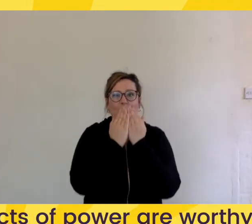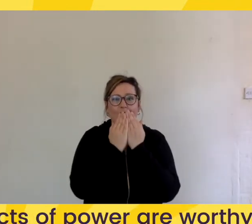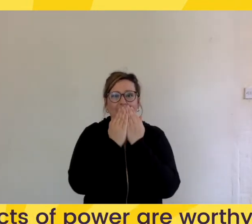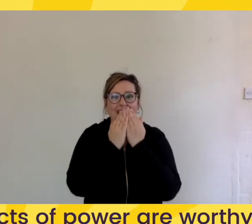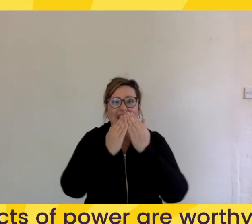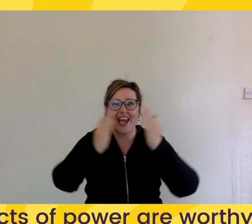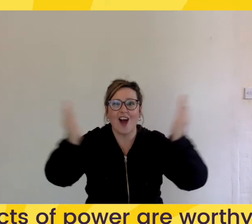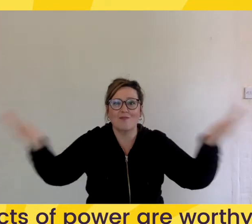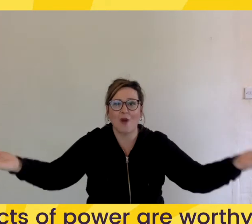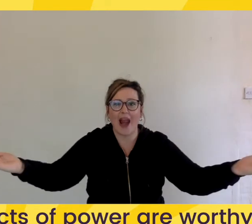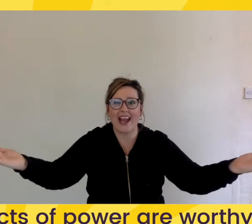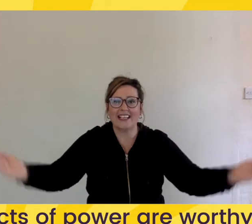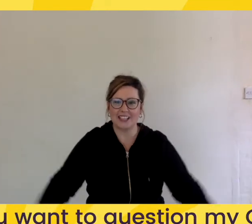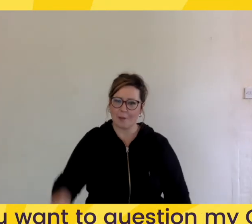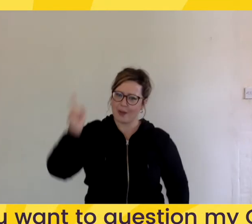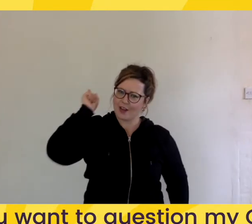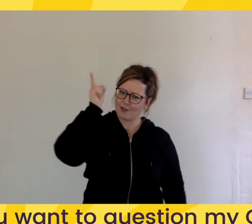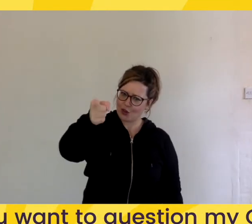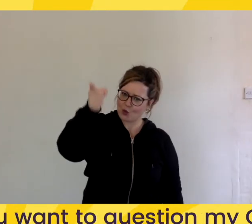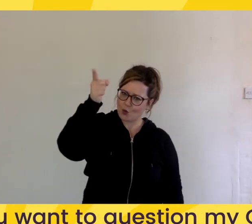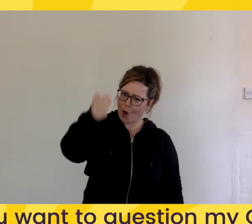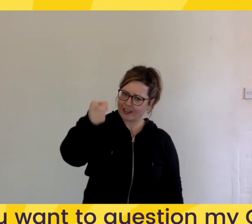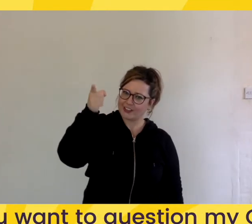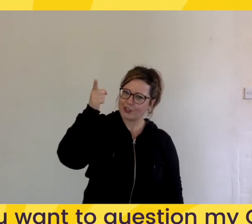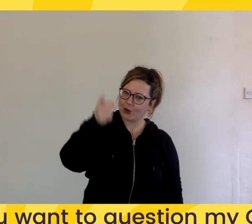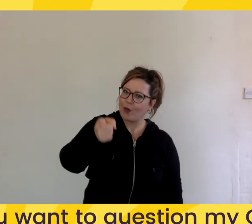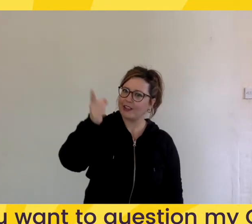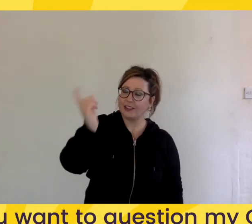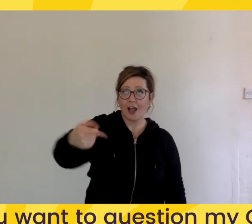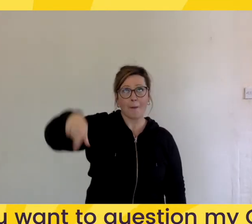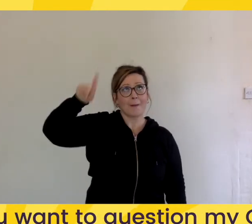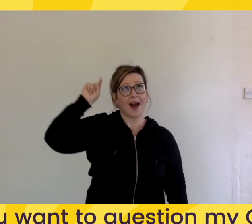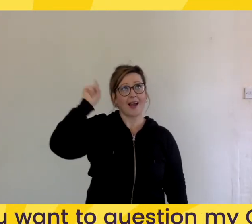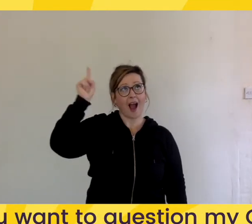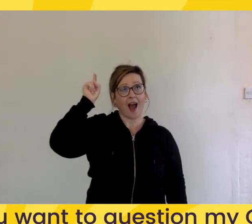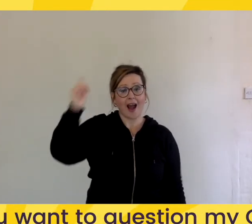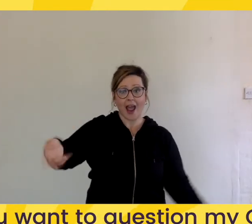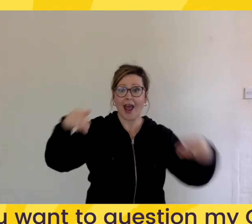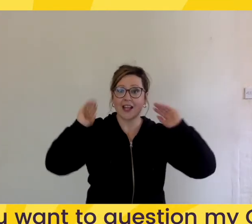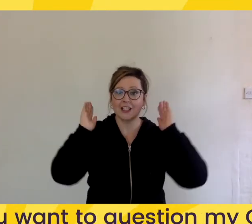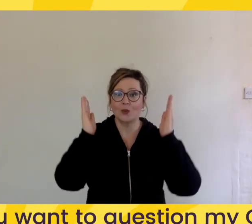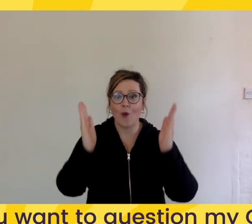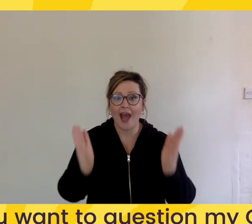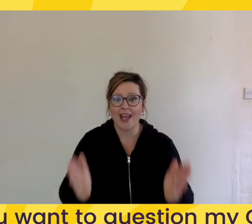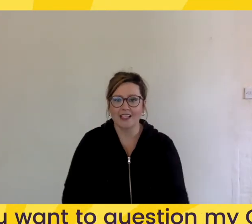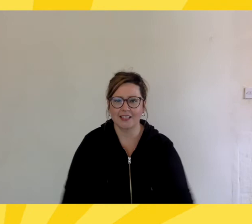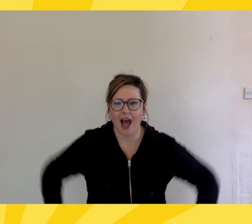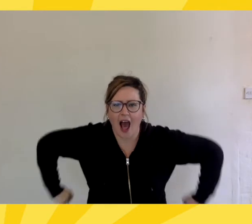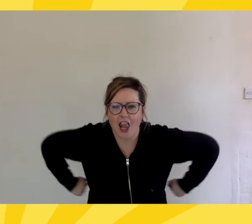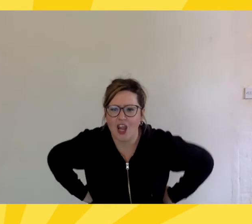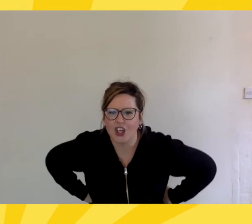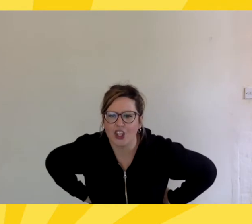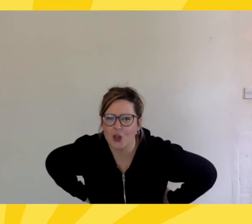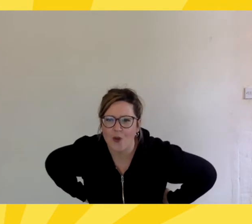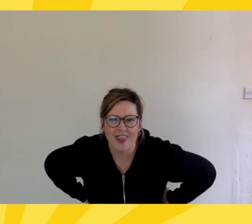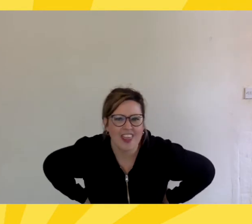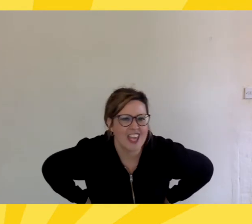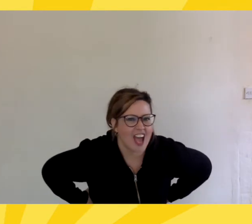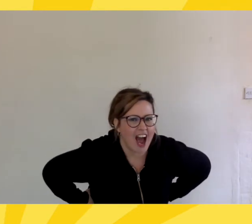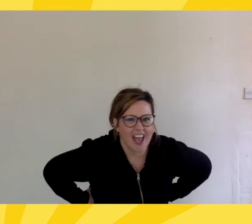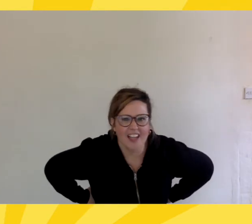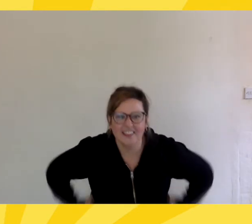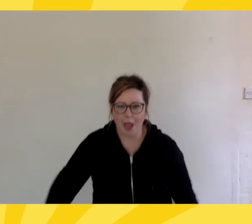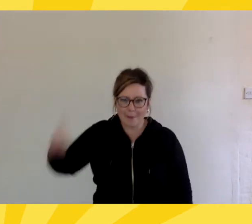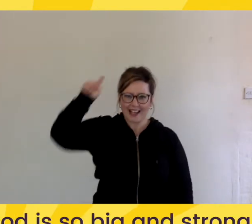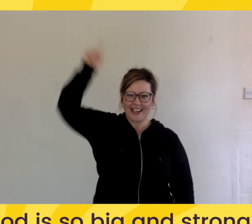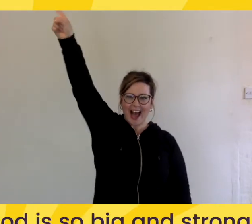are worthy of praise But if you want to question my God and His ways I'll look you in